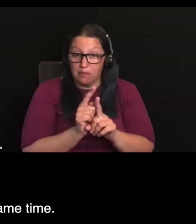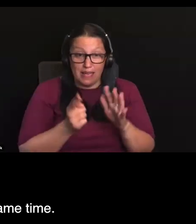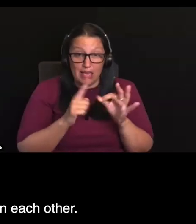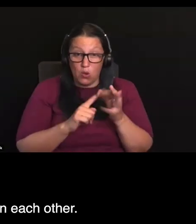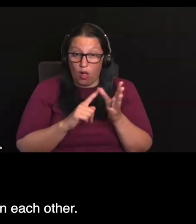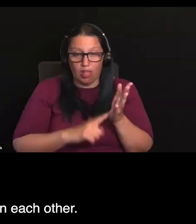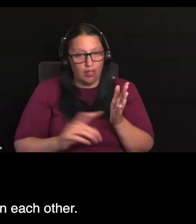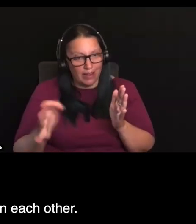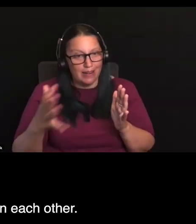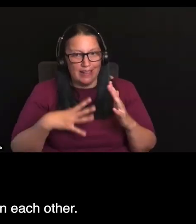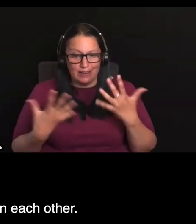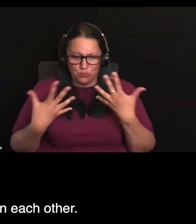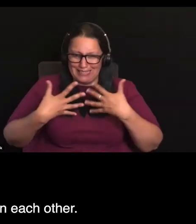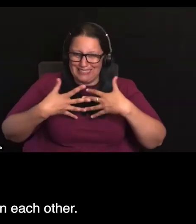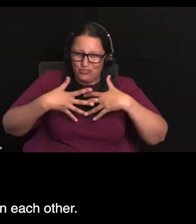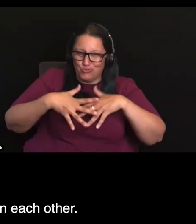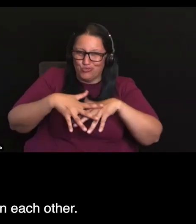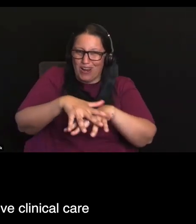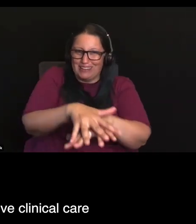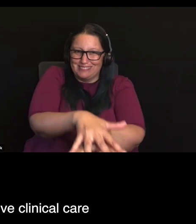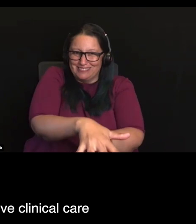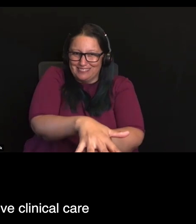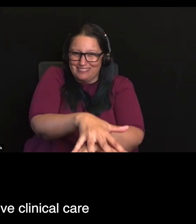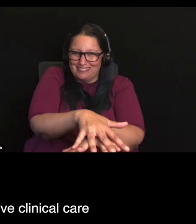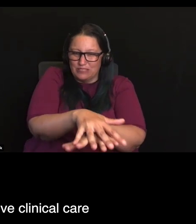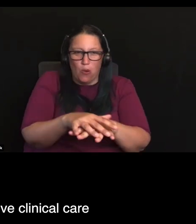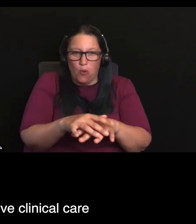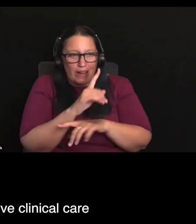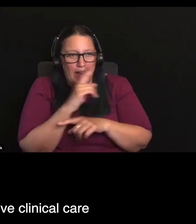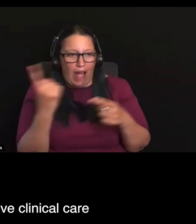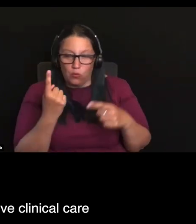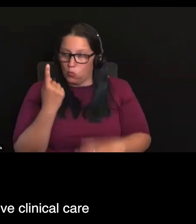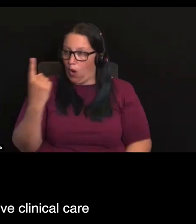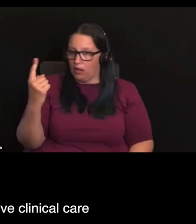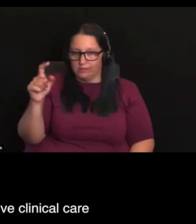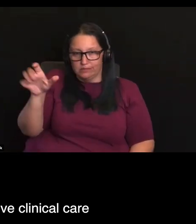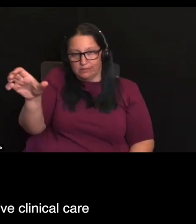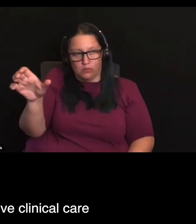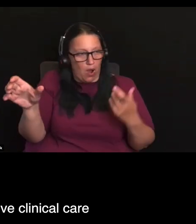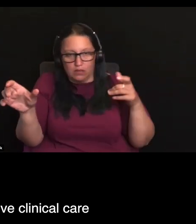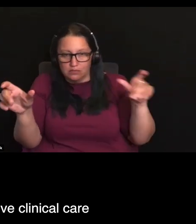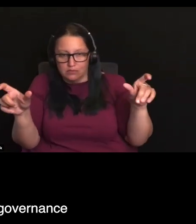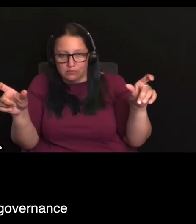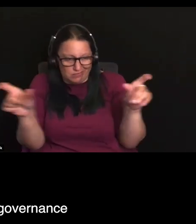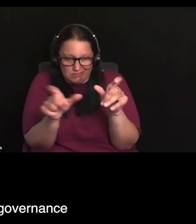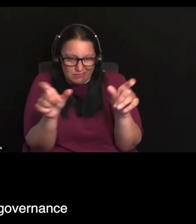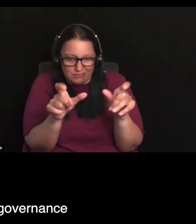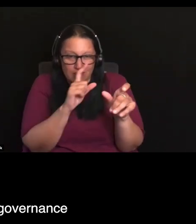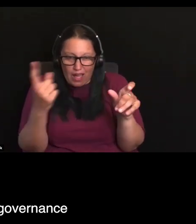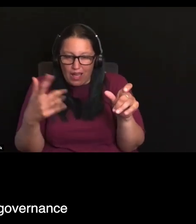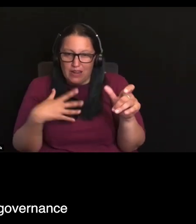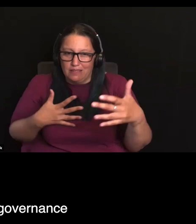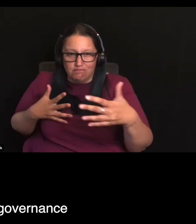time. They're integrated, they rely on each other. And so you can't have an effective clinical care system